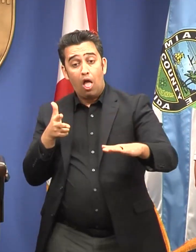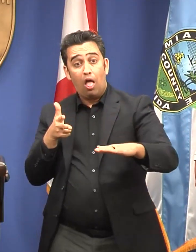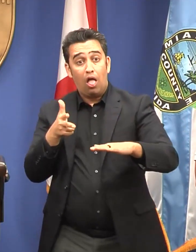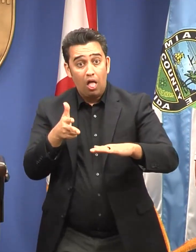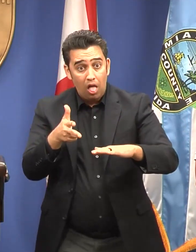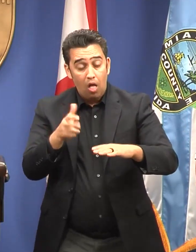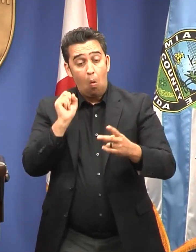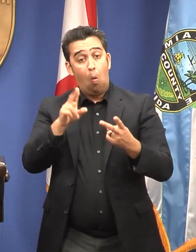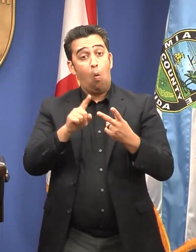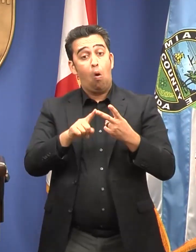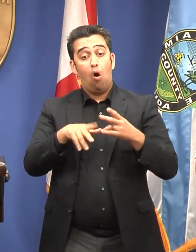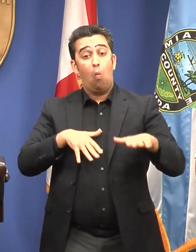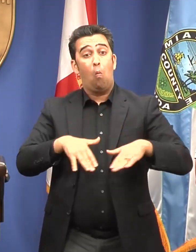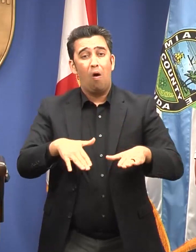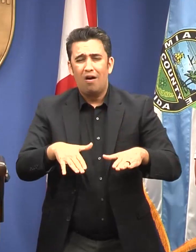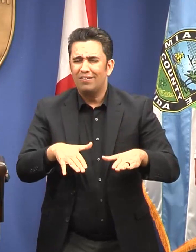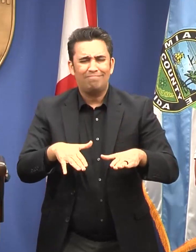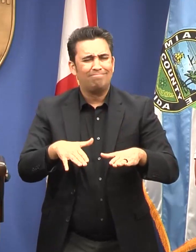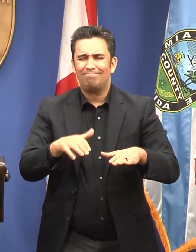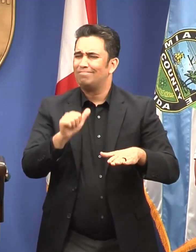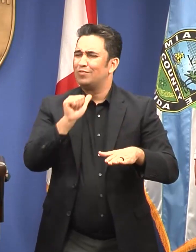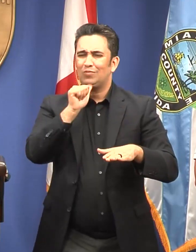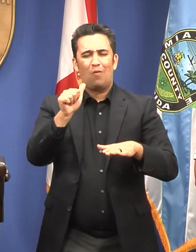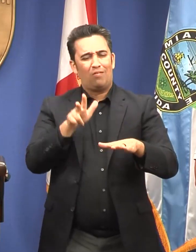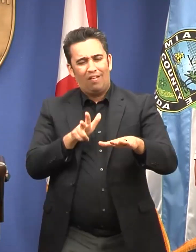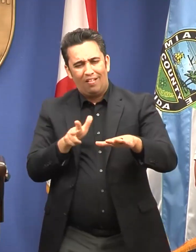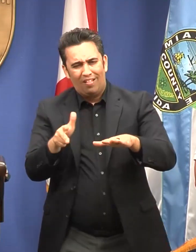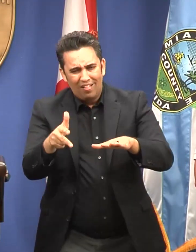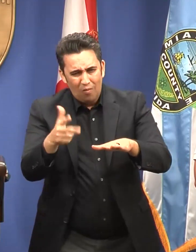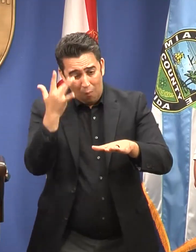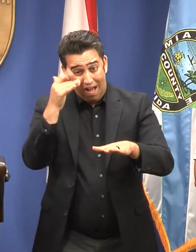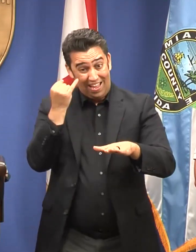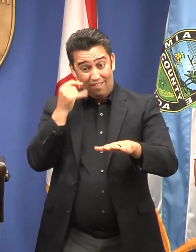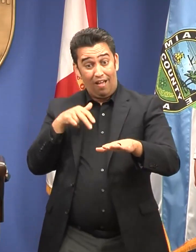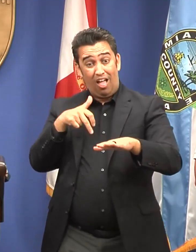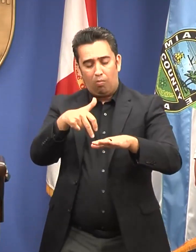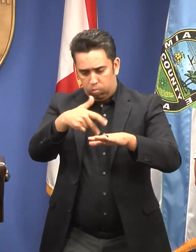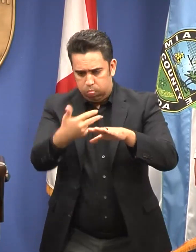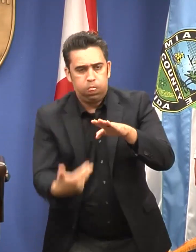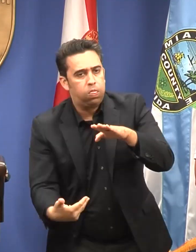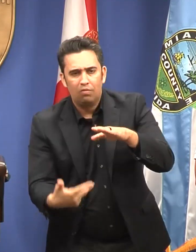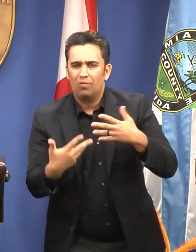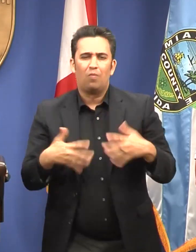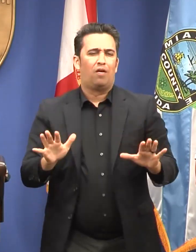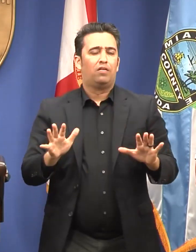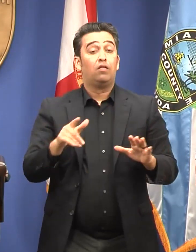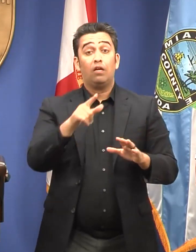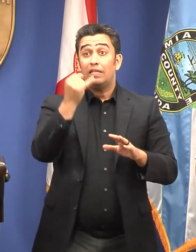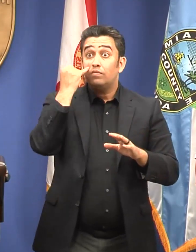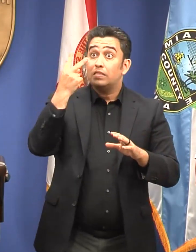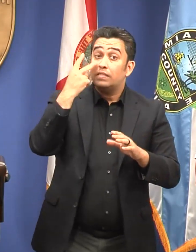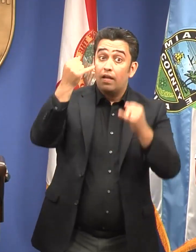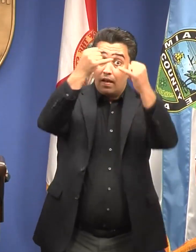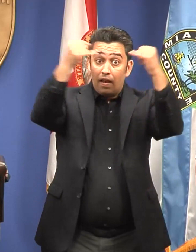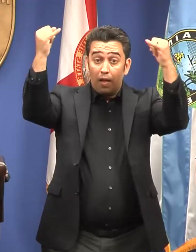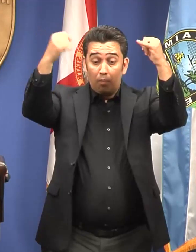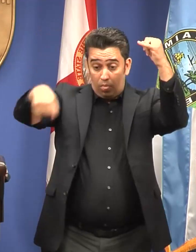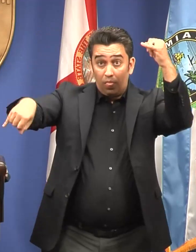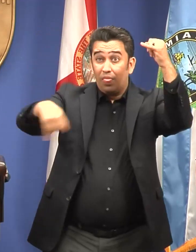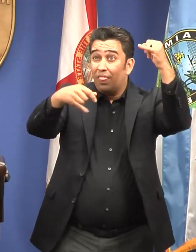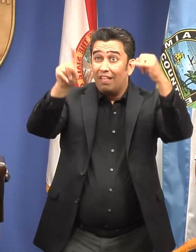turn around. Don't drown. And you can report downed power lines to FPL by calling 1-800